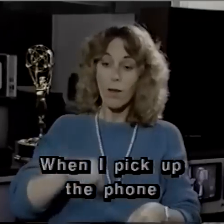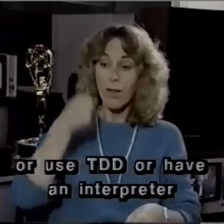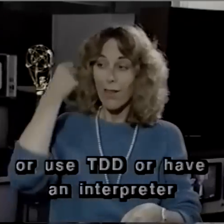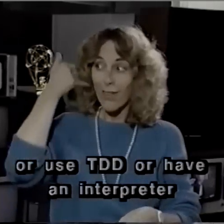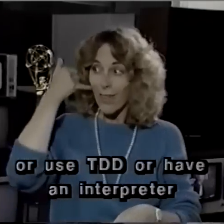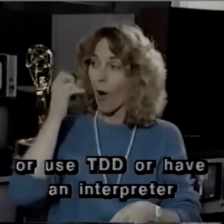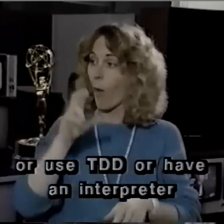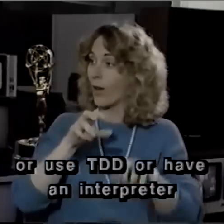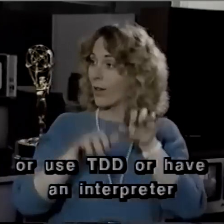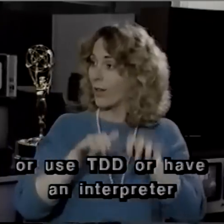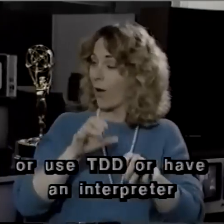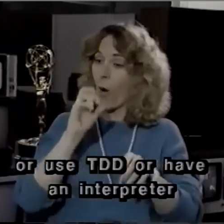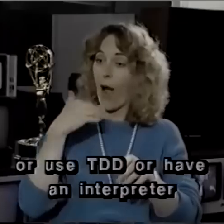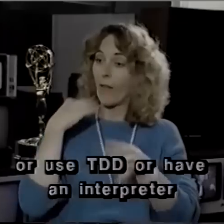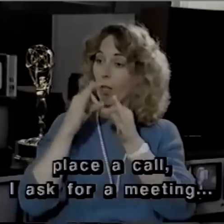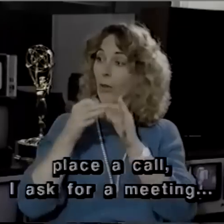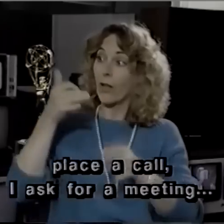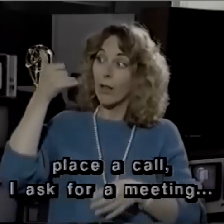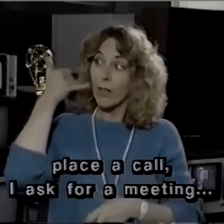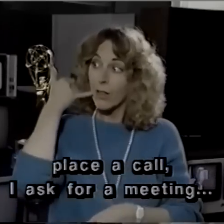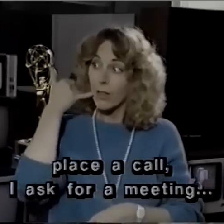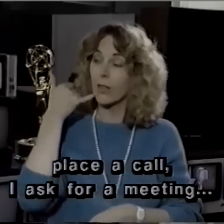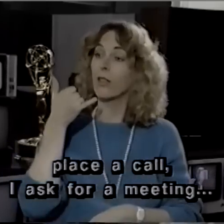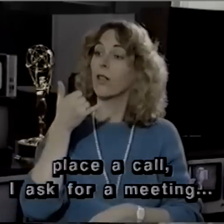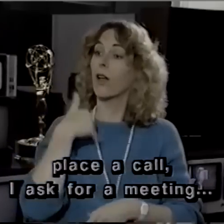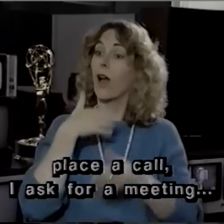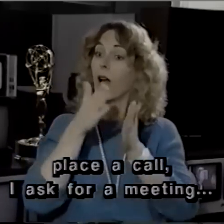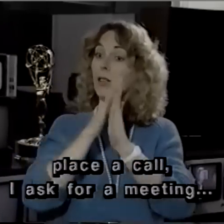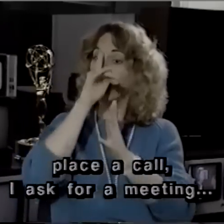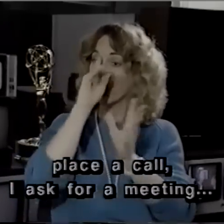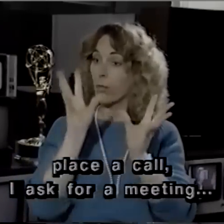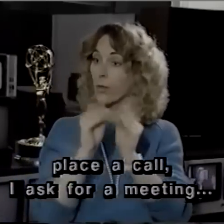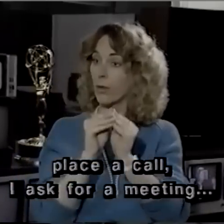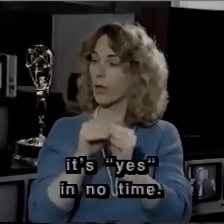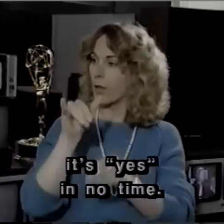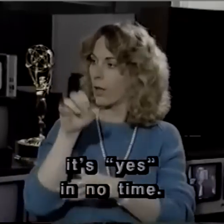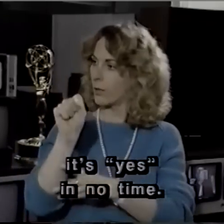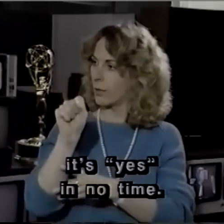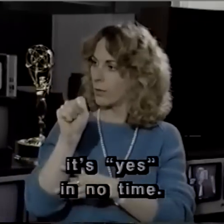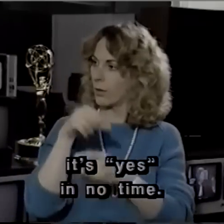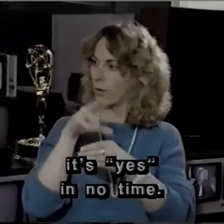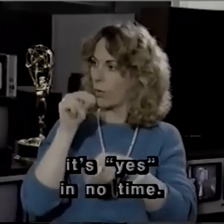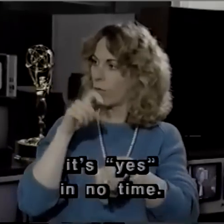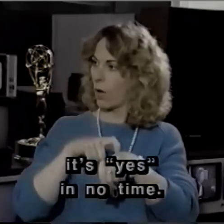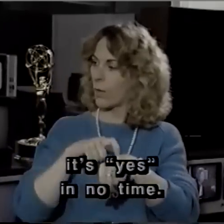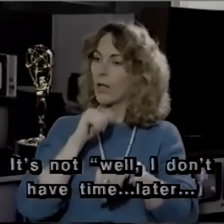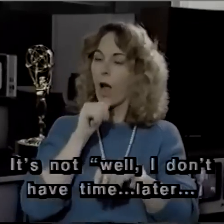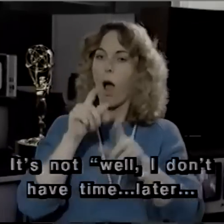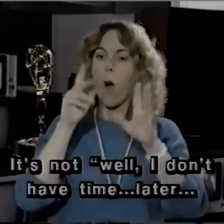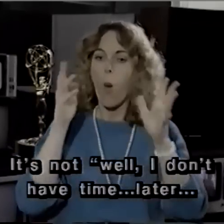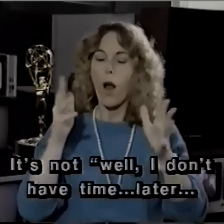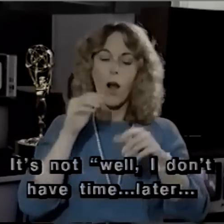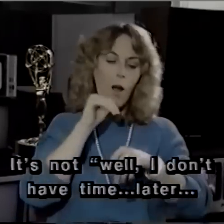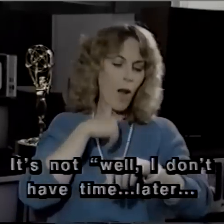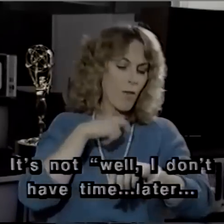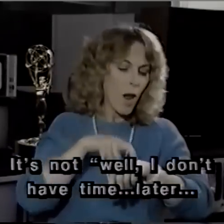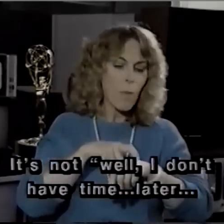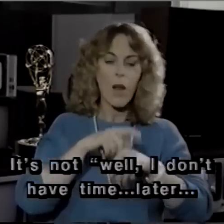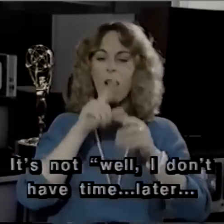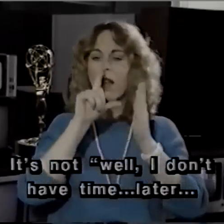TDD or have an interpreter place a call, I ask for a meeting. It's yes and no time. It's not, well, I don't have time,